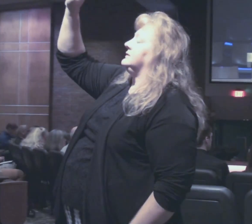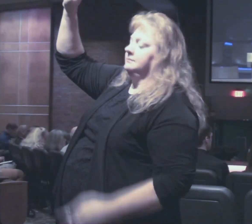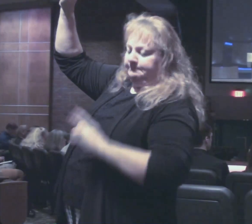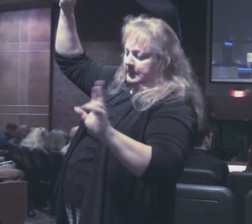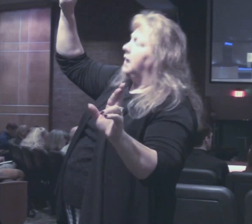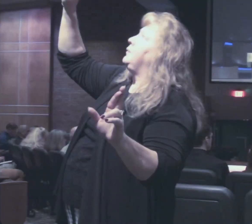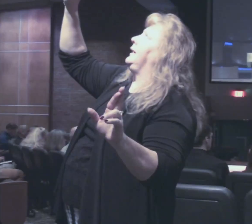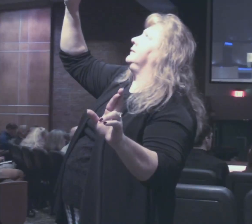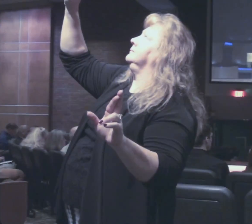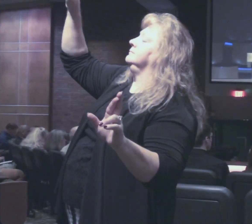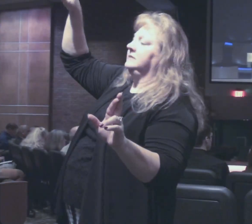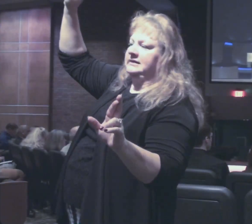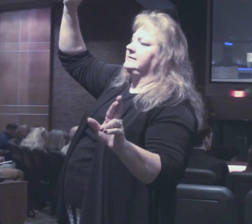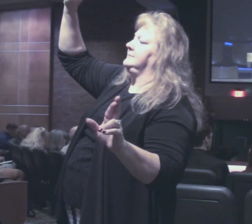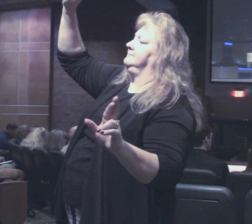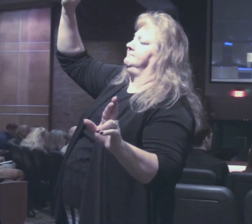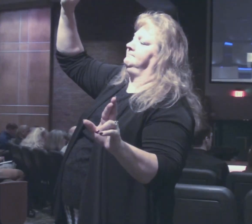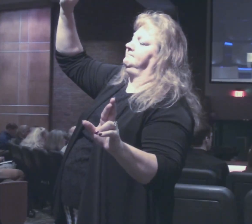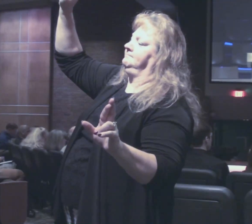ready Lord